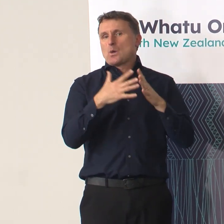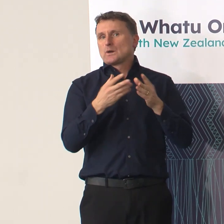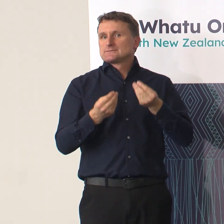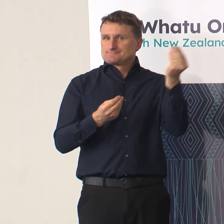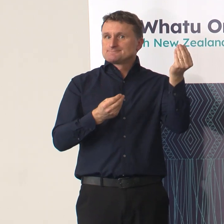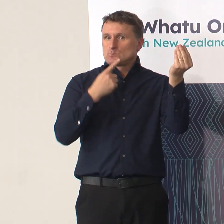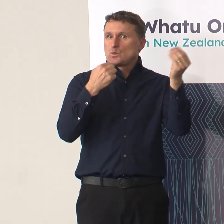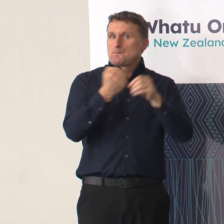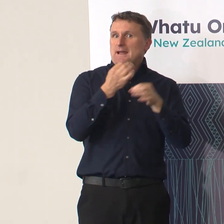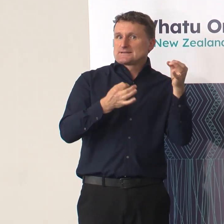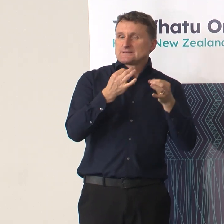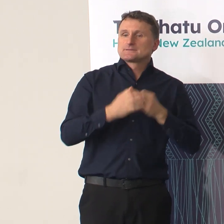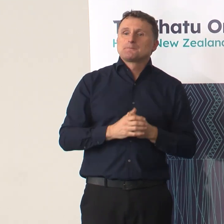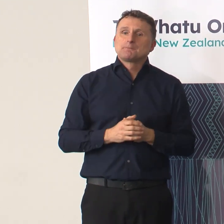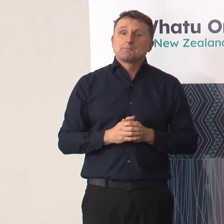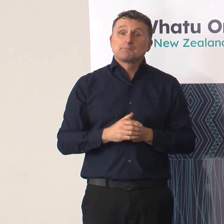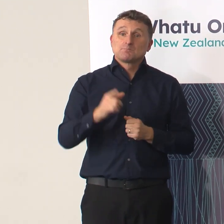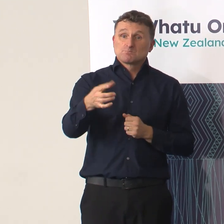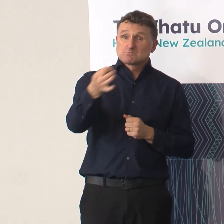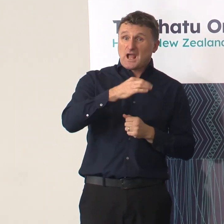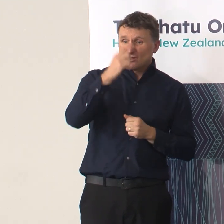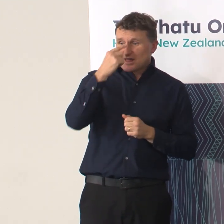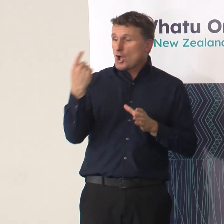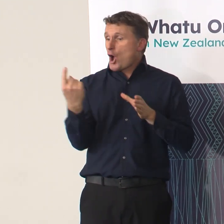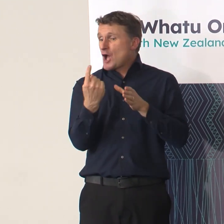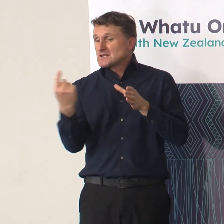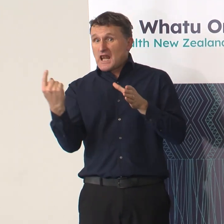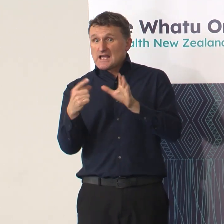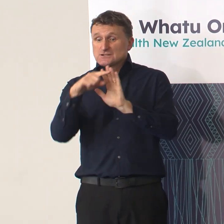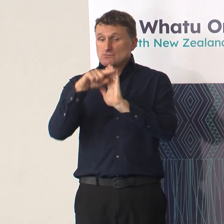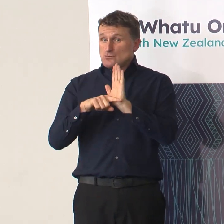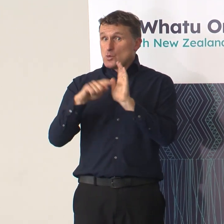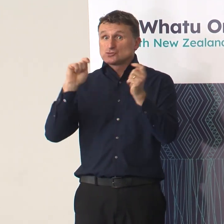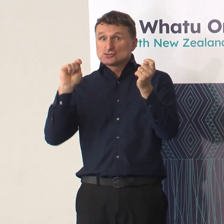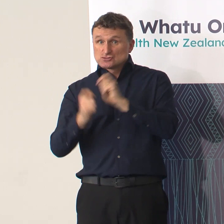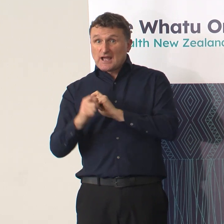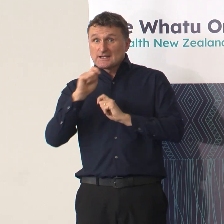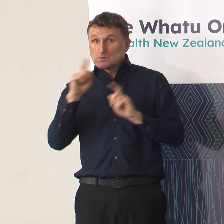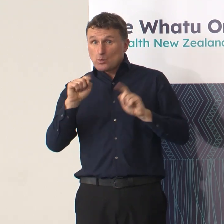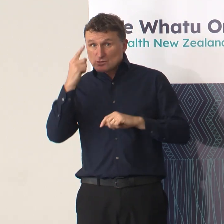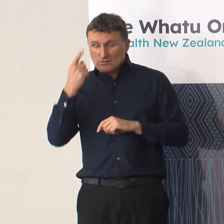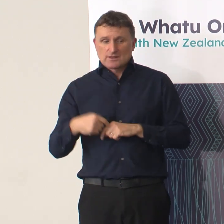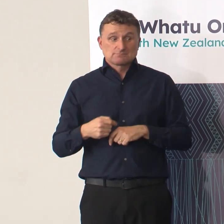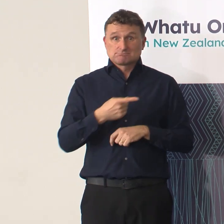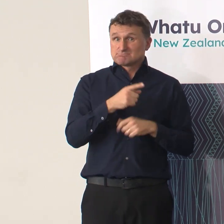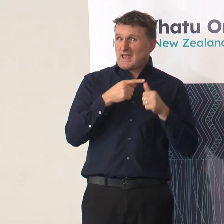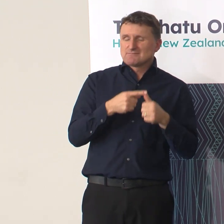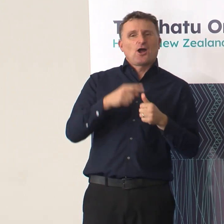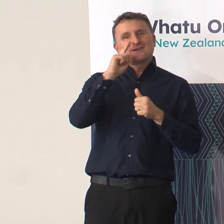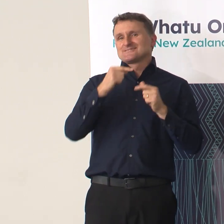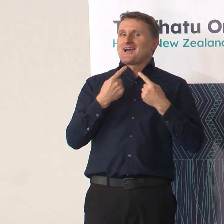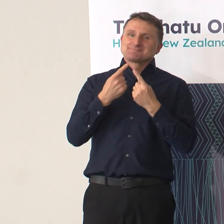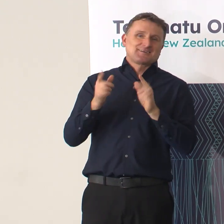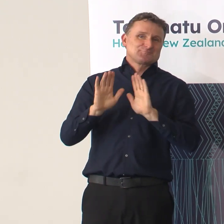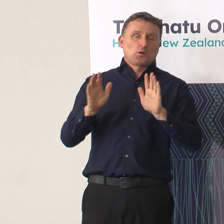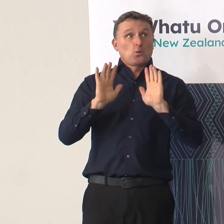And is it looking like those isolation rules might change? Do you have any advice at this stage? No, I wouldn't want to pre-empt that process, but